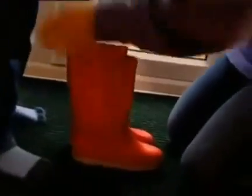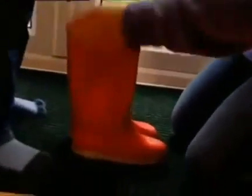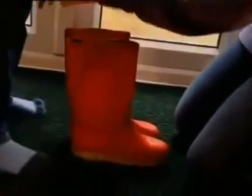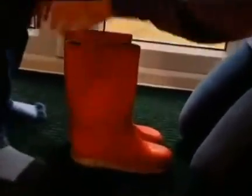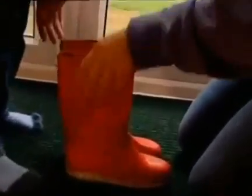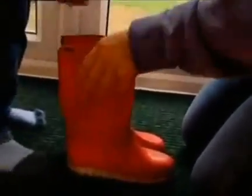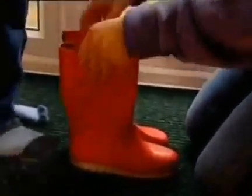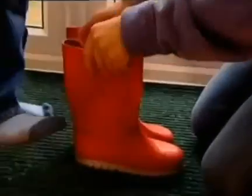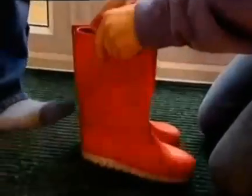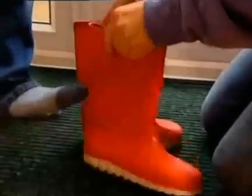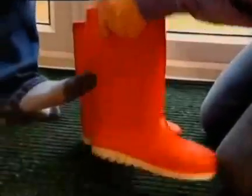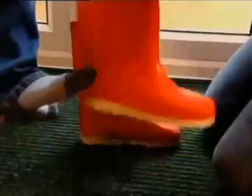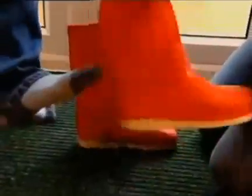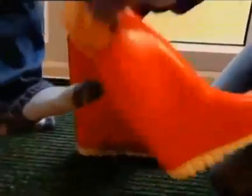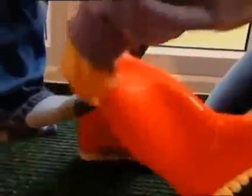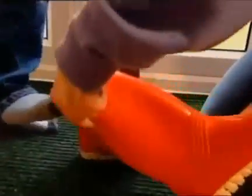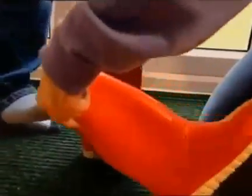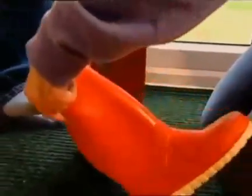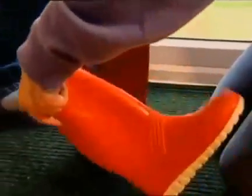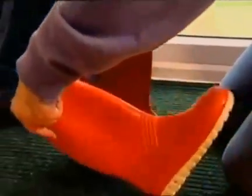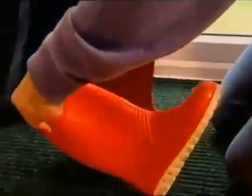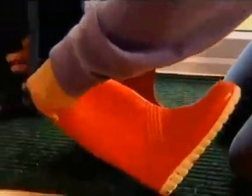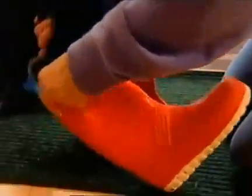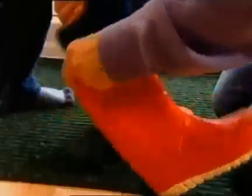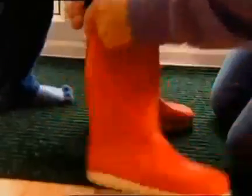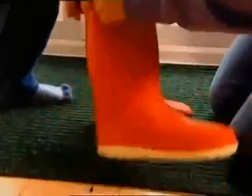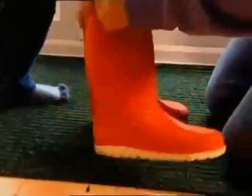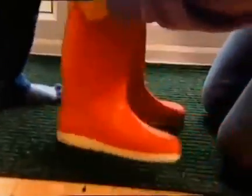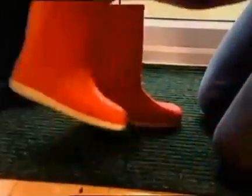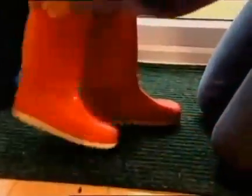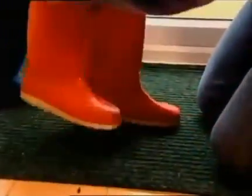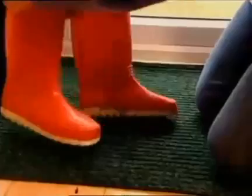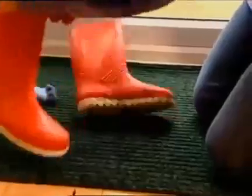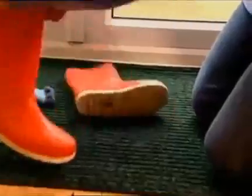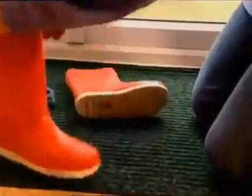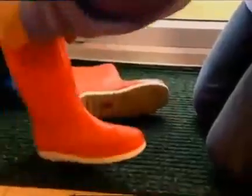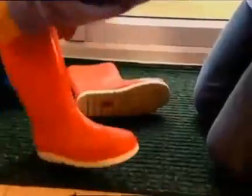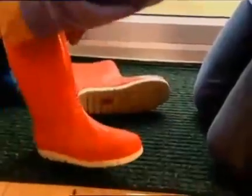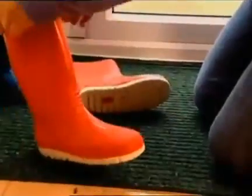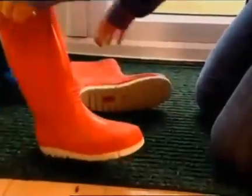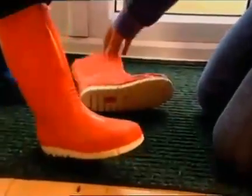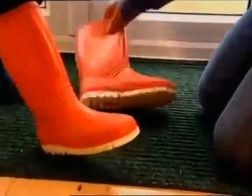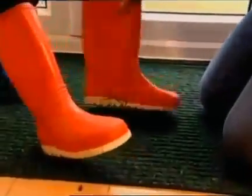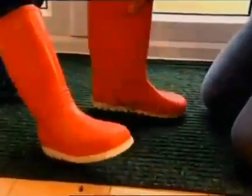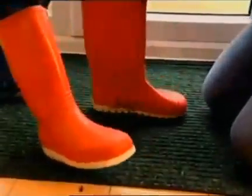And his boots. This one. OK, well done. And the other one.